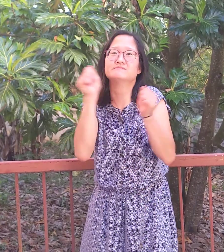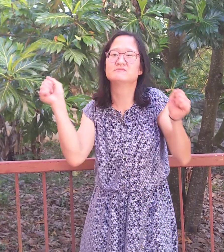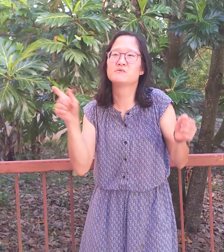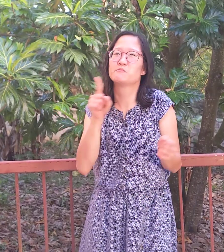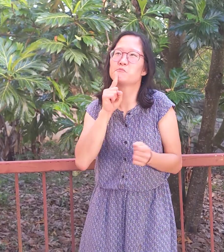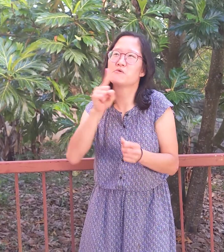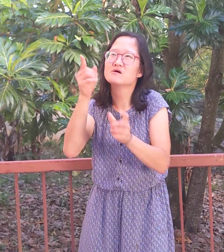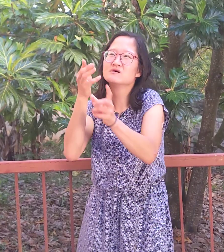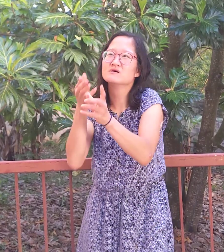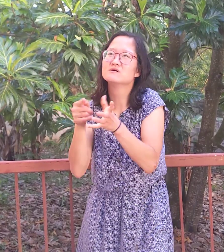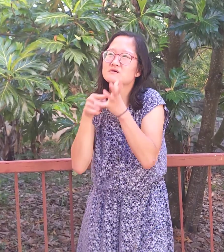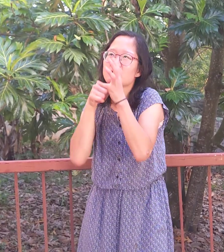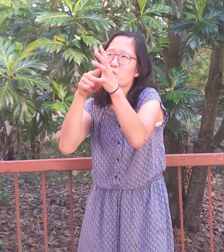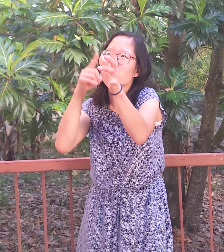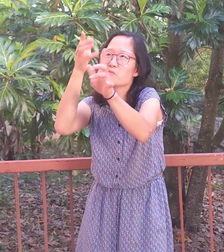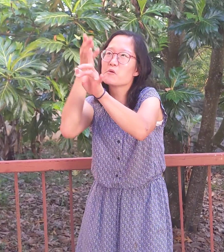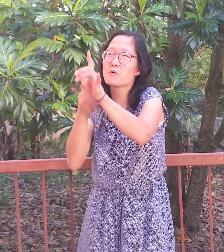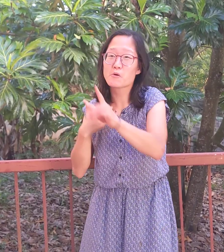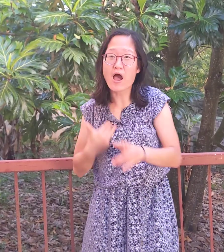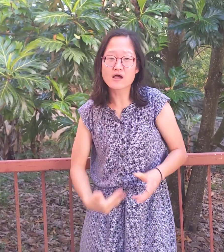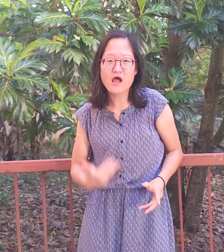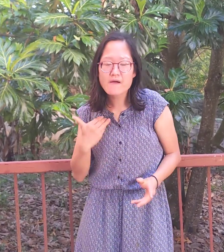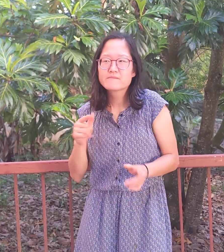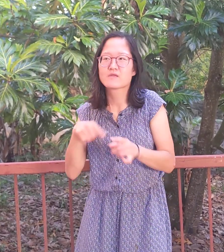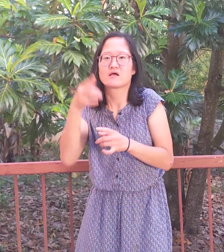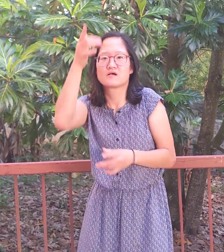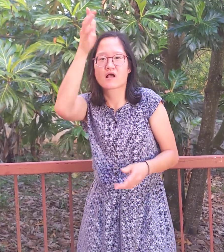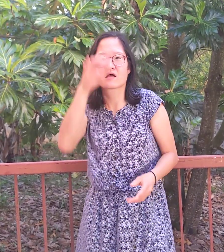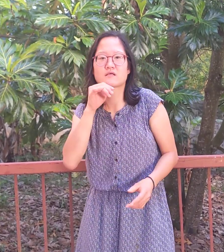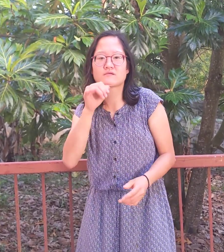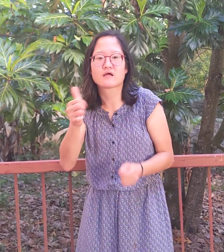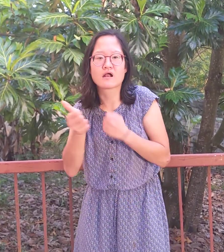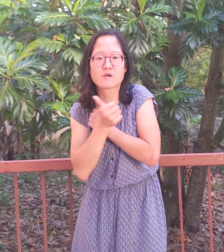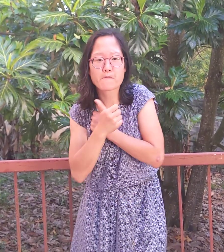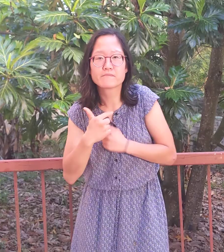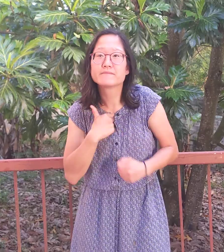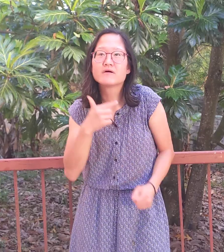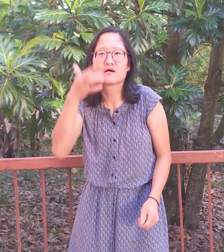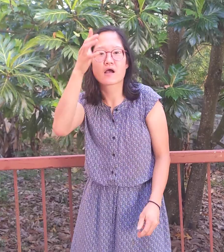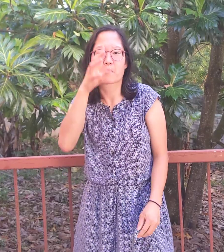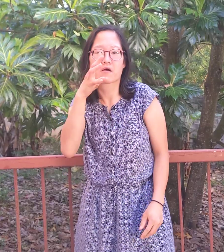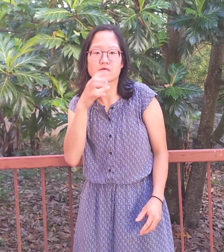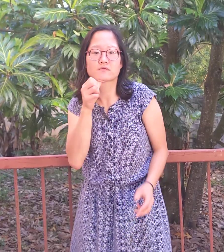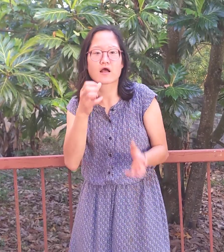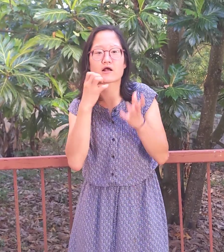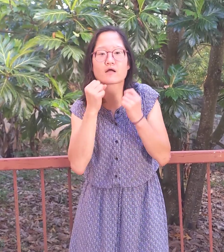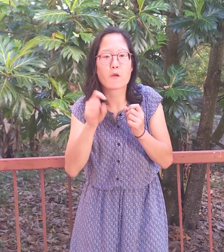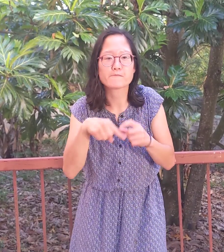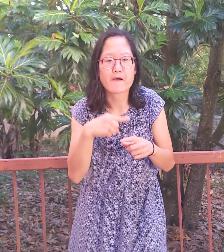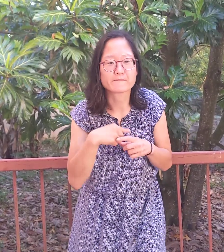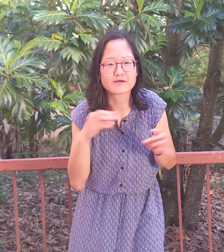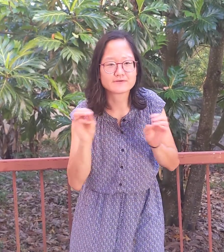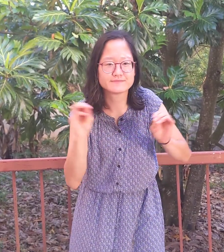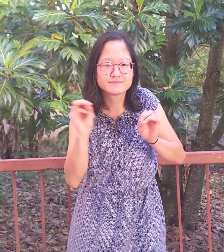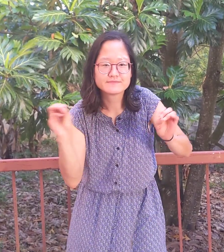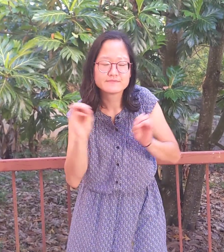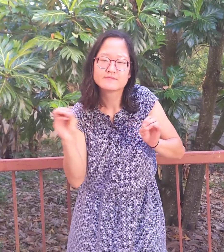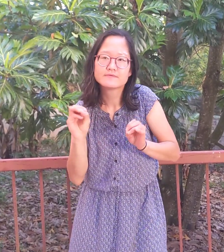and didn't show Him truly who I am. Because I thought that God didn't really love me or care